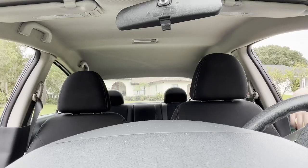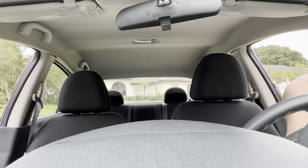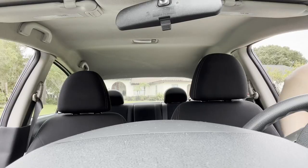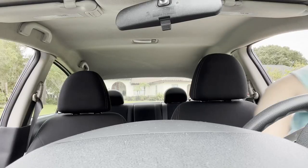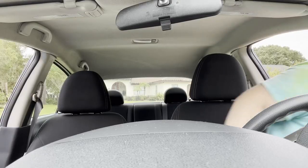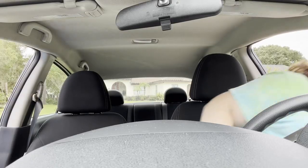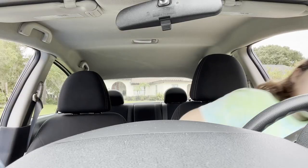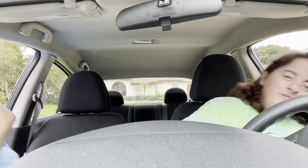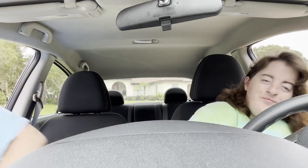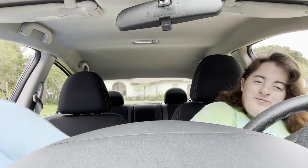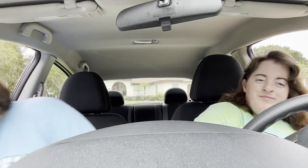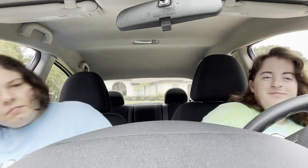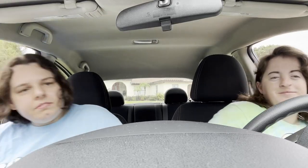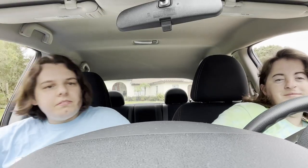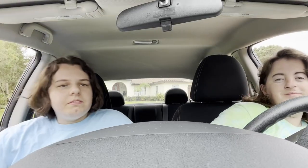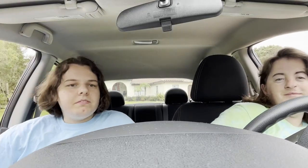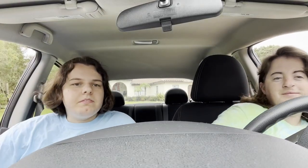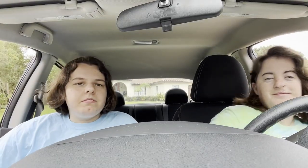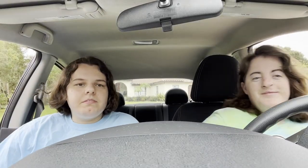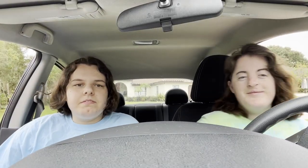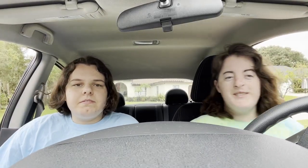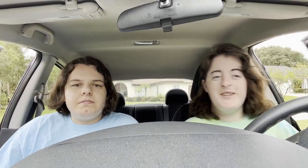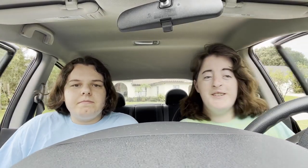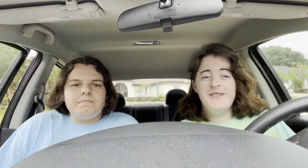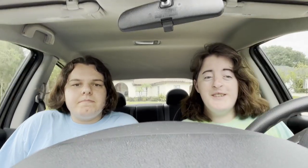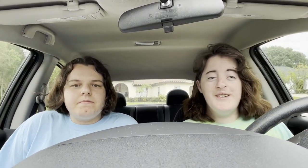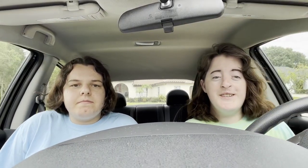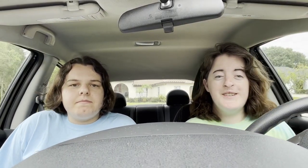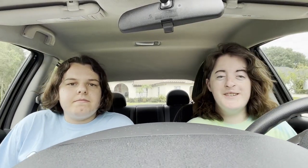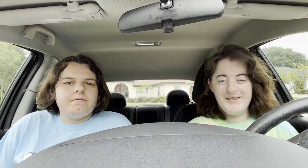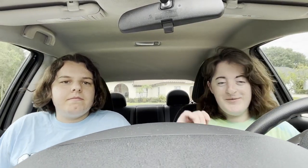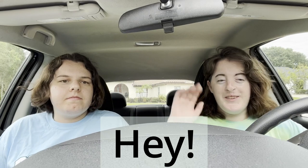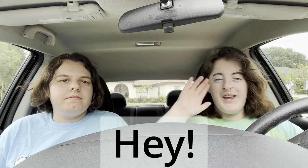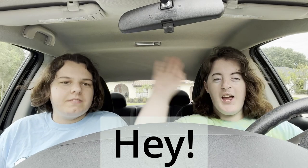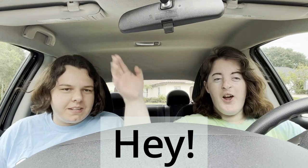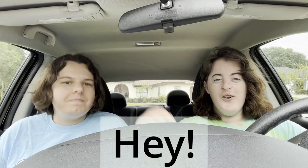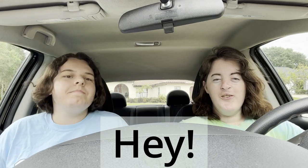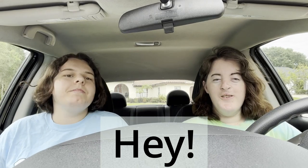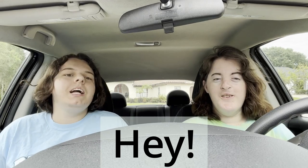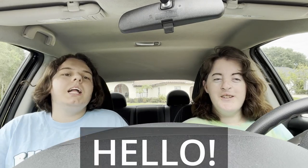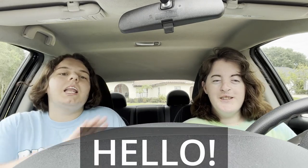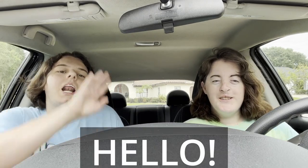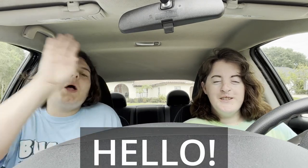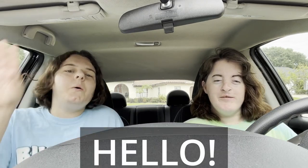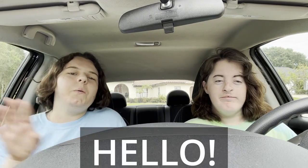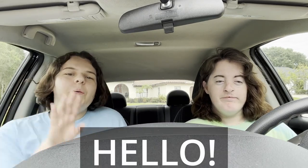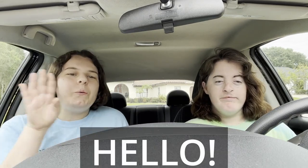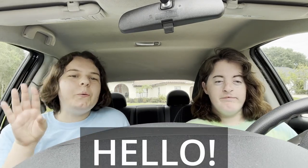I'm so good! I'm so good!